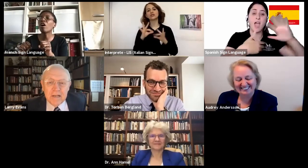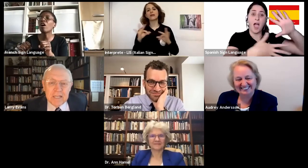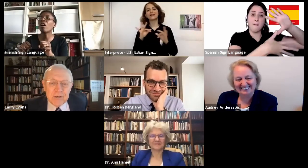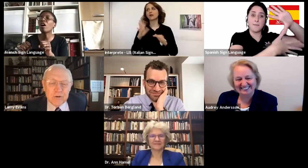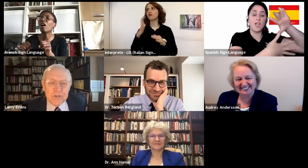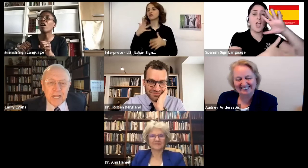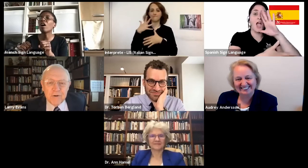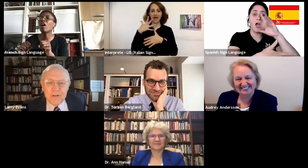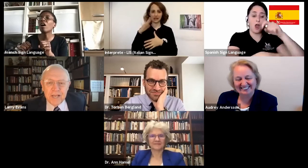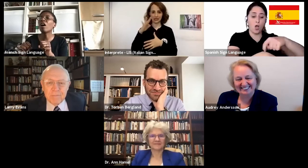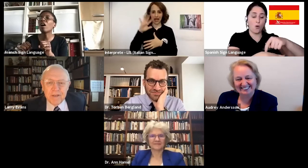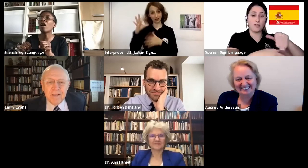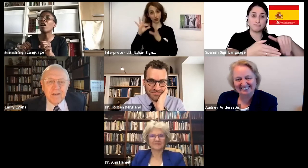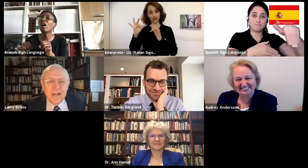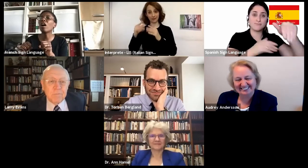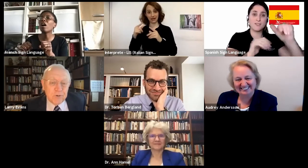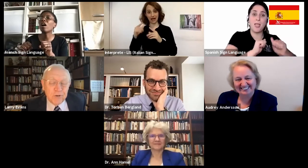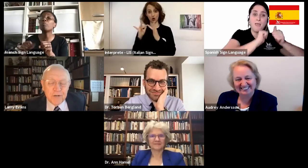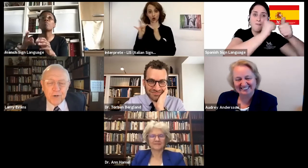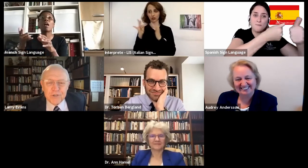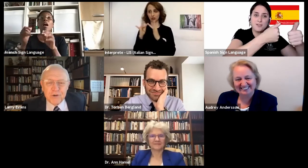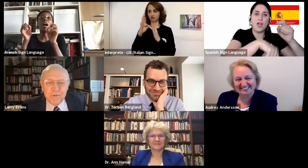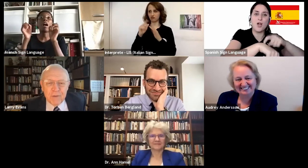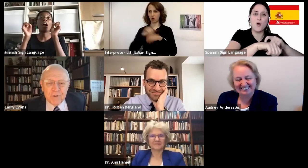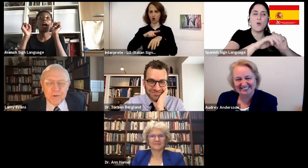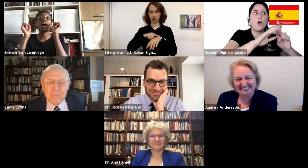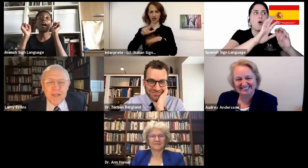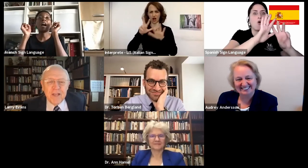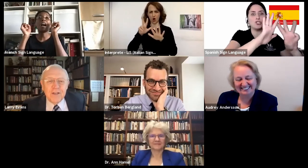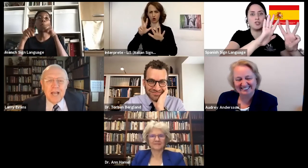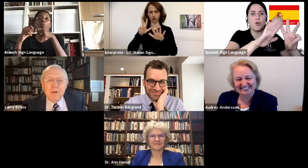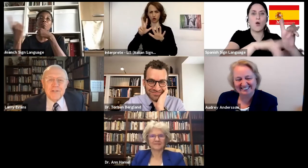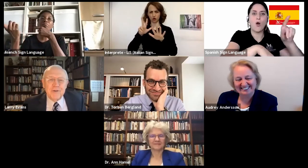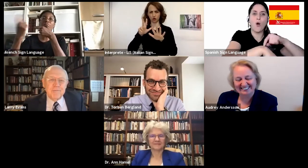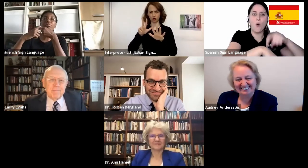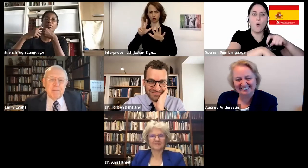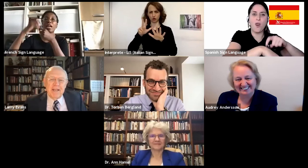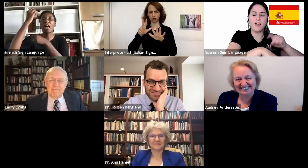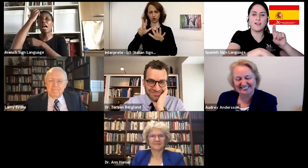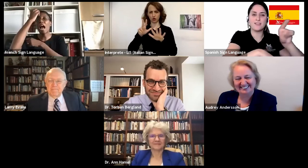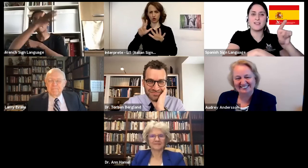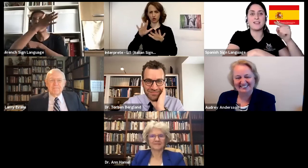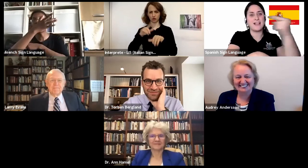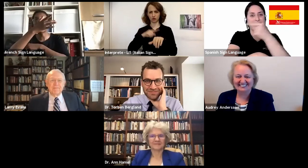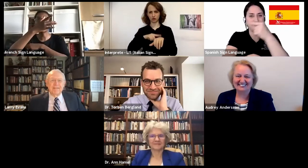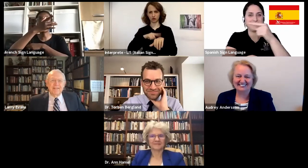Eastern Standard Time. But you'll need to register for that one, too. God bless you. Bye-bye.